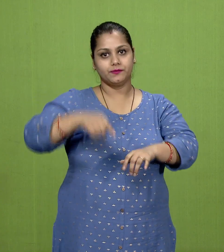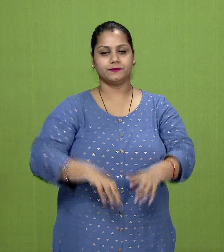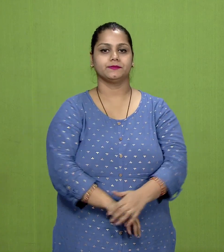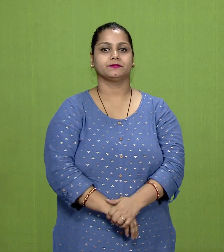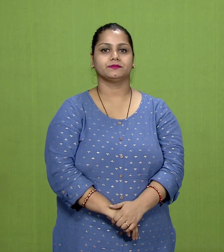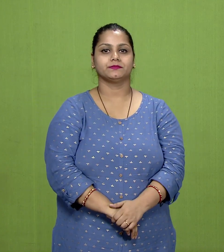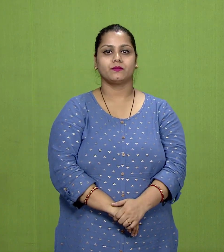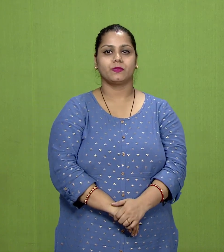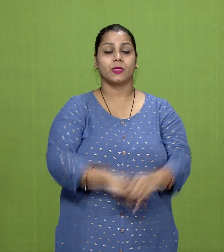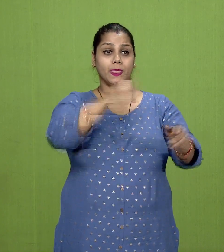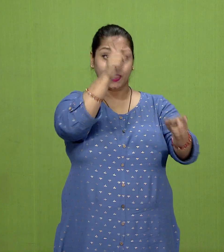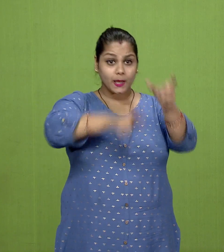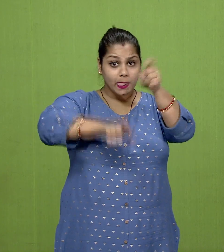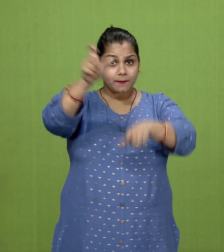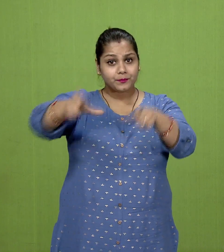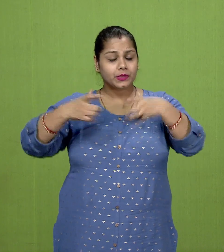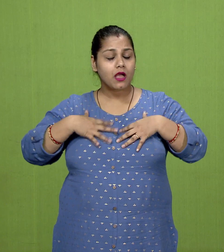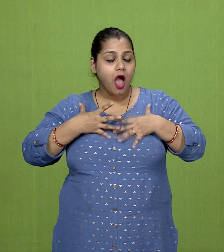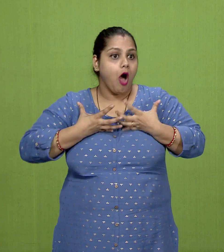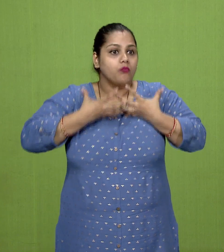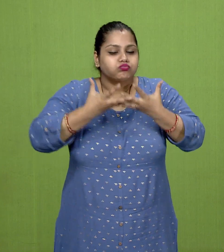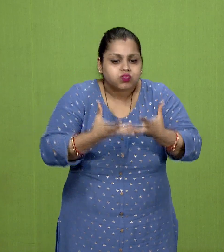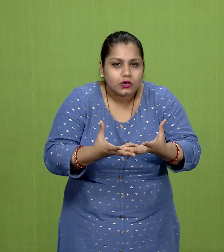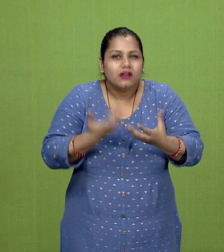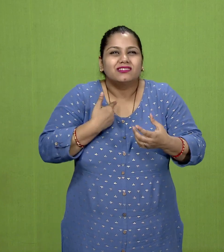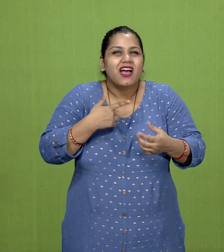People expressed their dissatisfaction